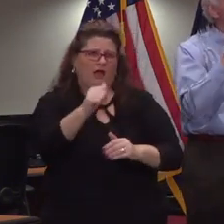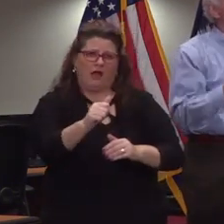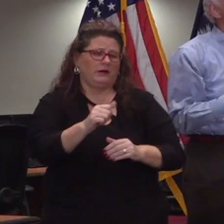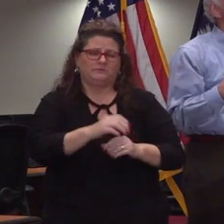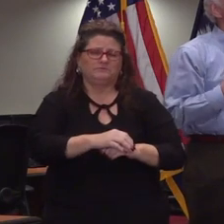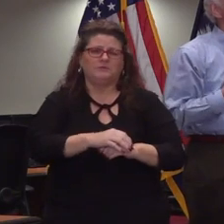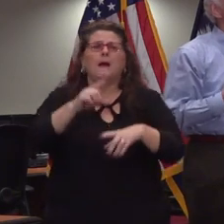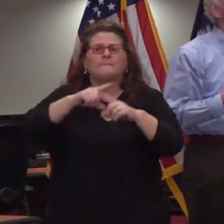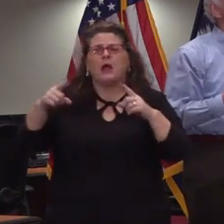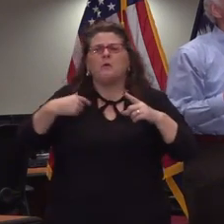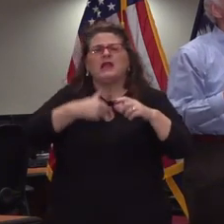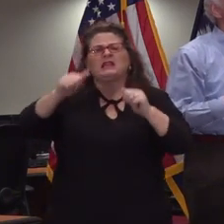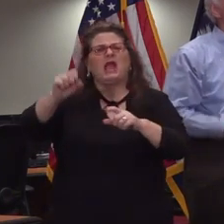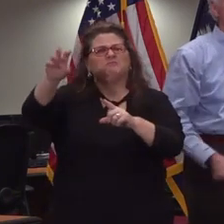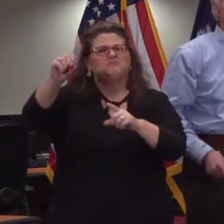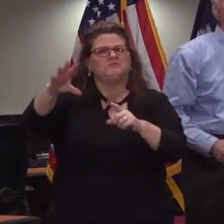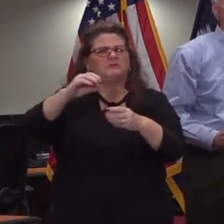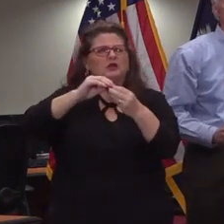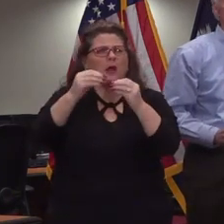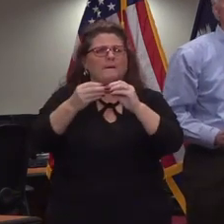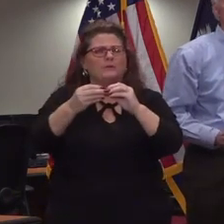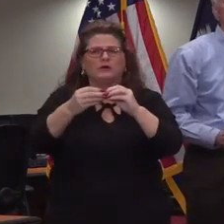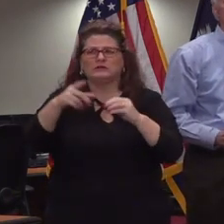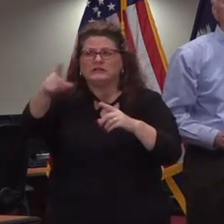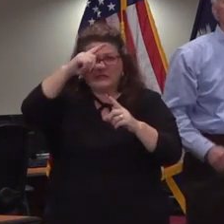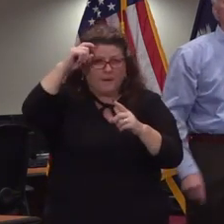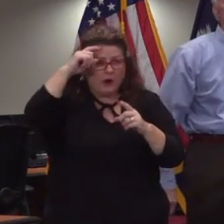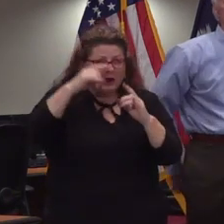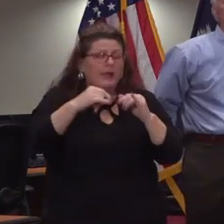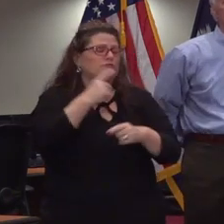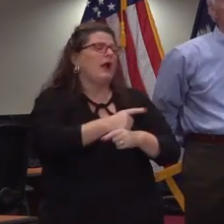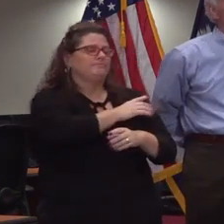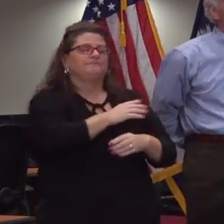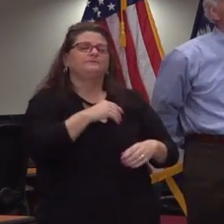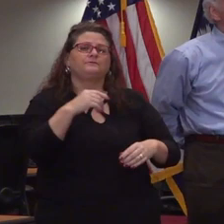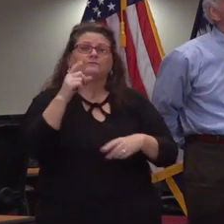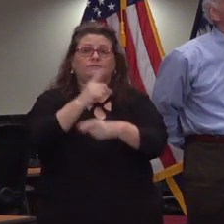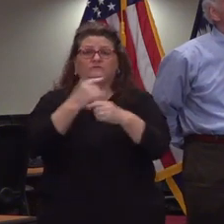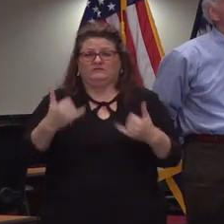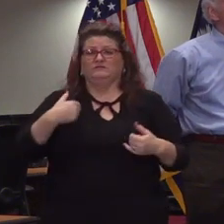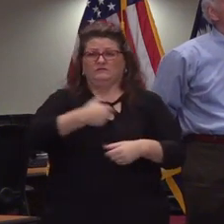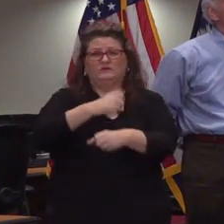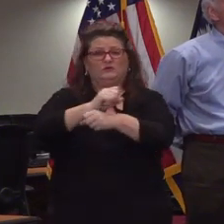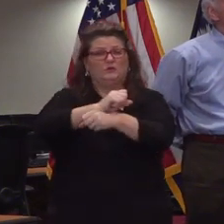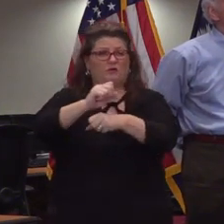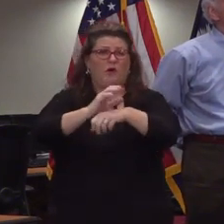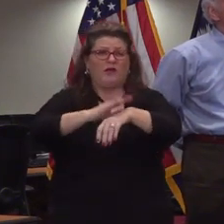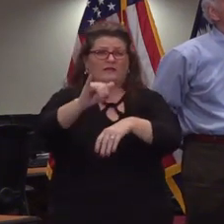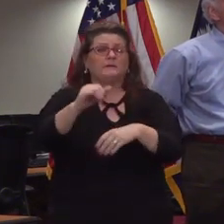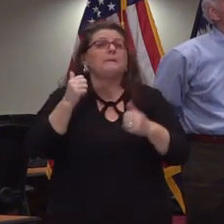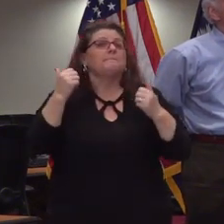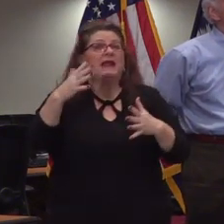will be able to give you those exact numbers and then the first part of your question we're working right now many children had